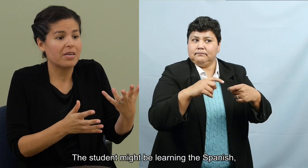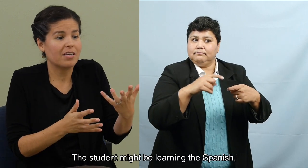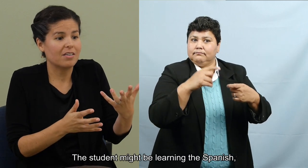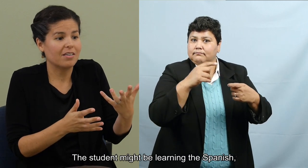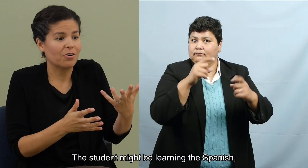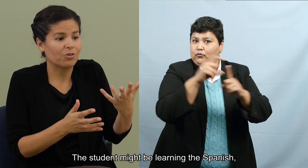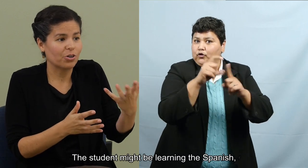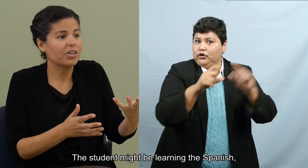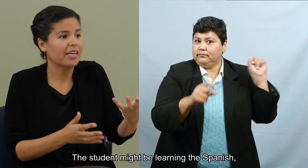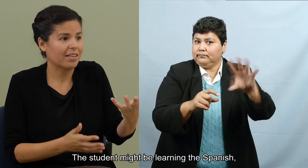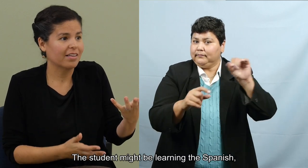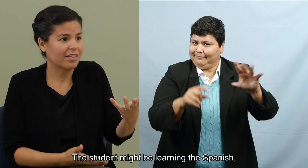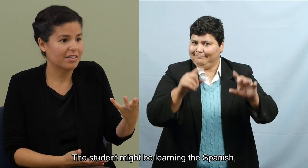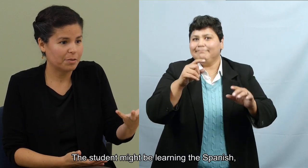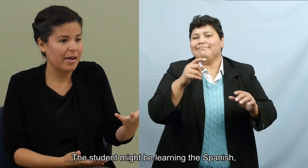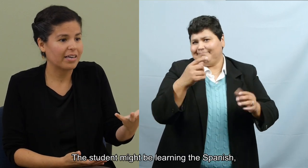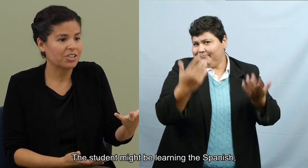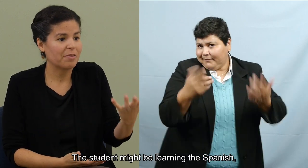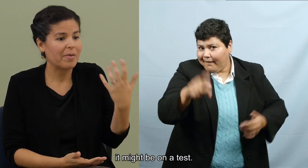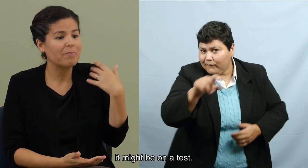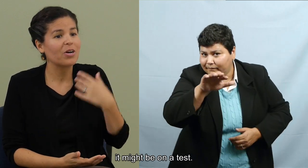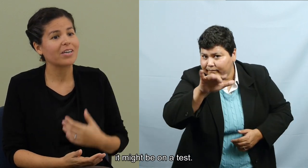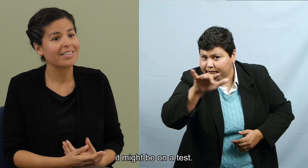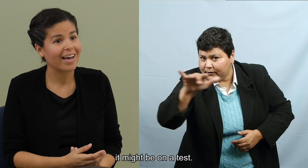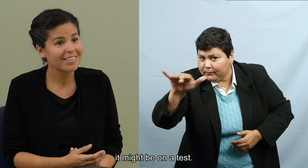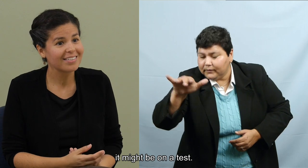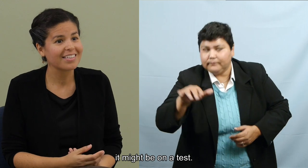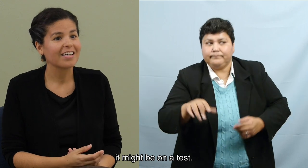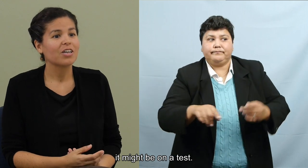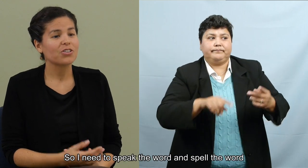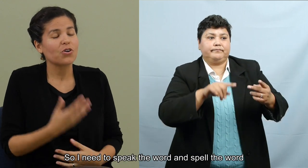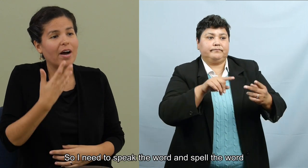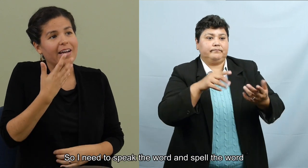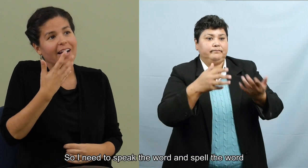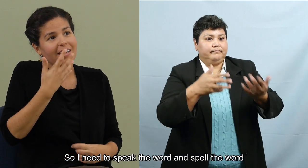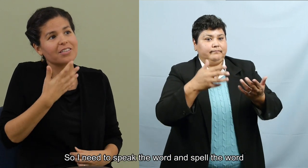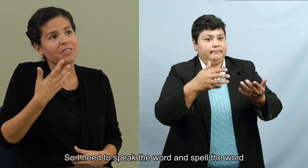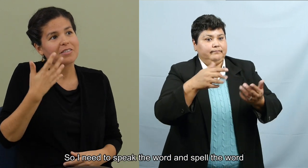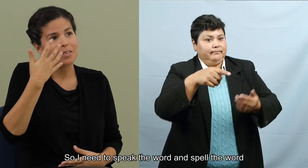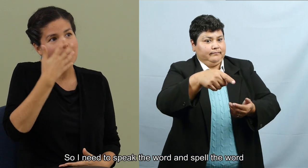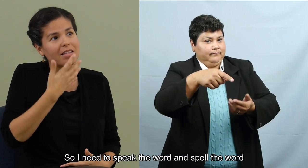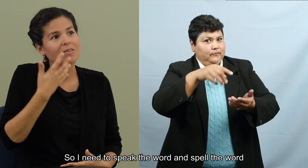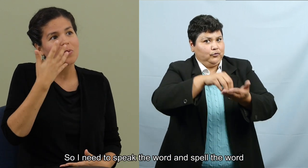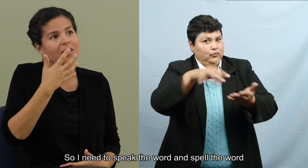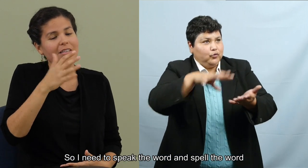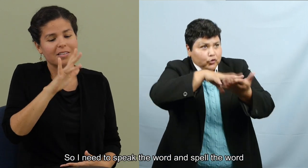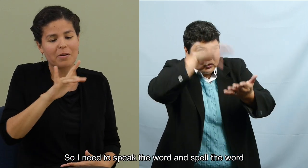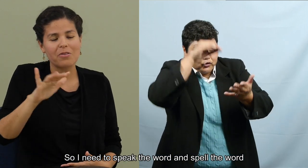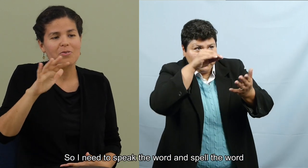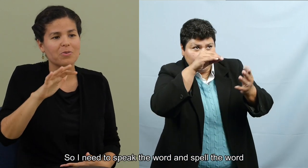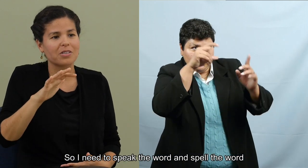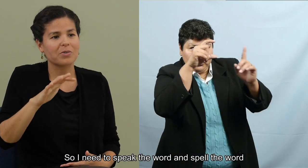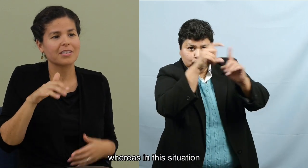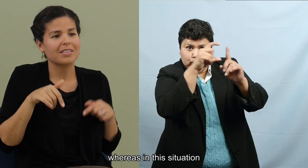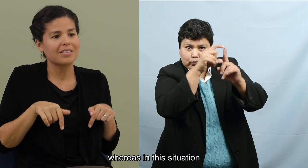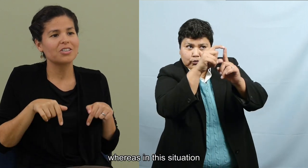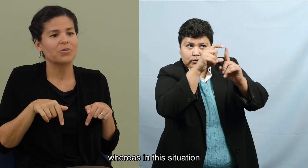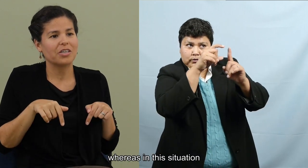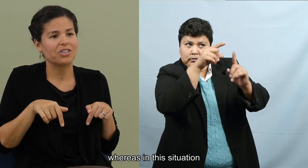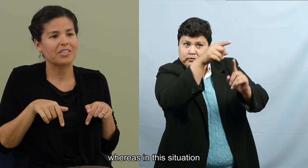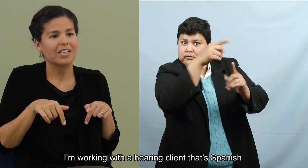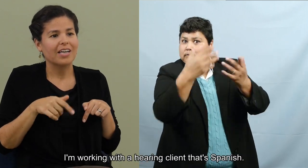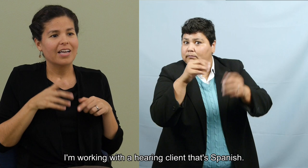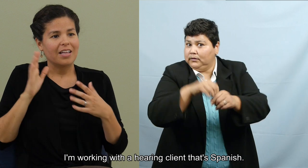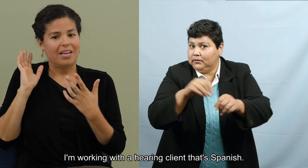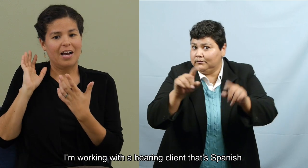student might be, you know, learning the Spanish. It might be on a test. So I need to speak the word and spell the word. Whereas in this